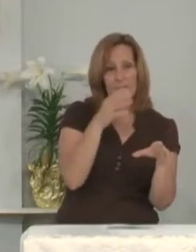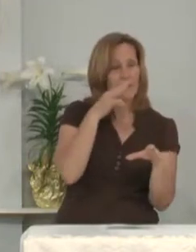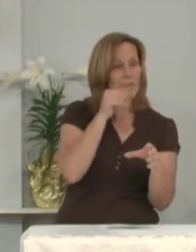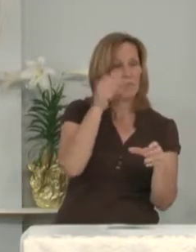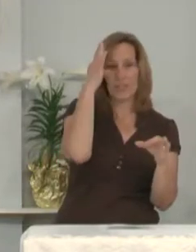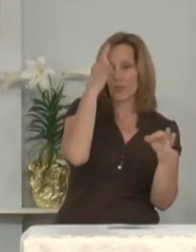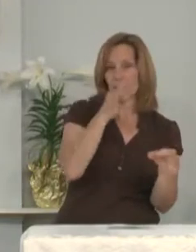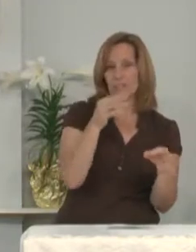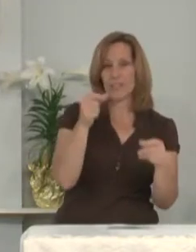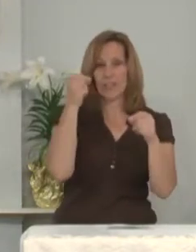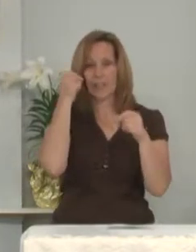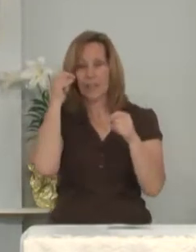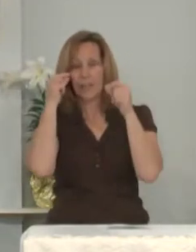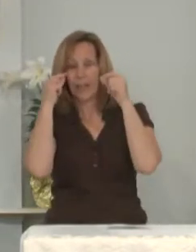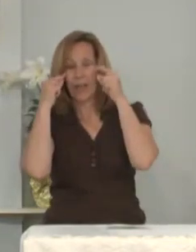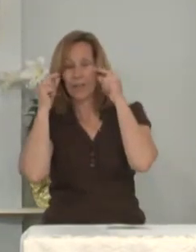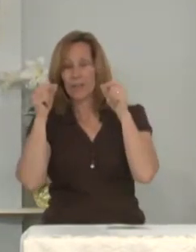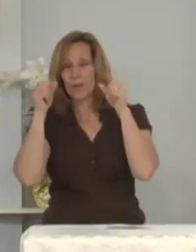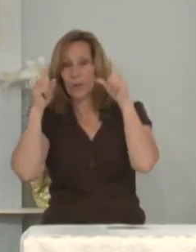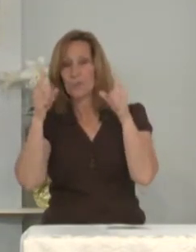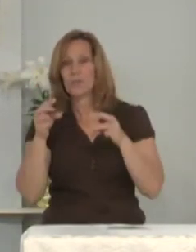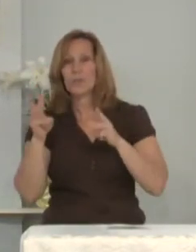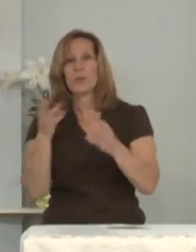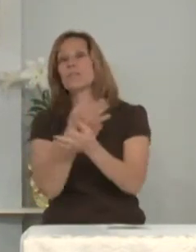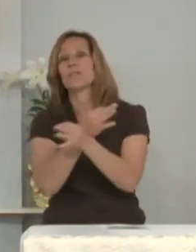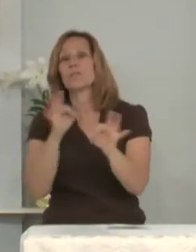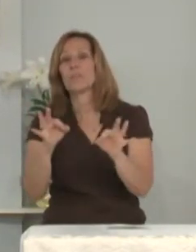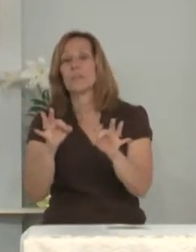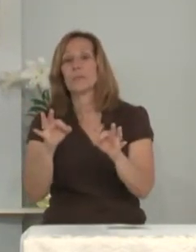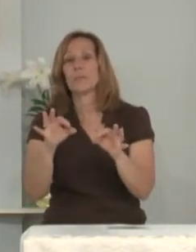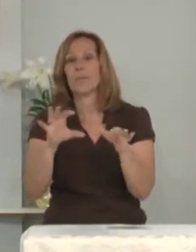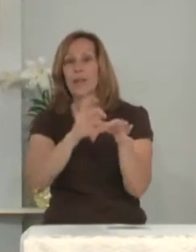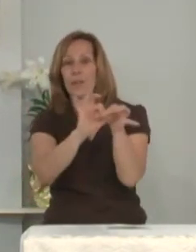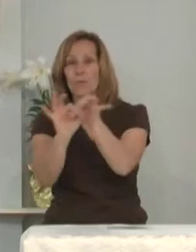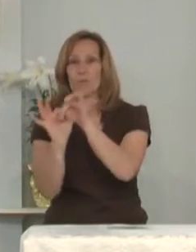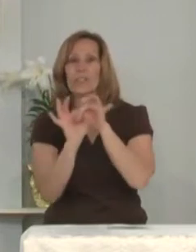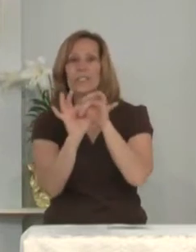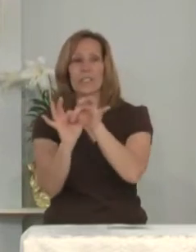eyes are open to ways of freedom and reconciliation.